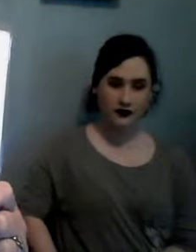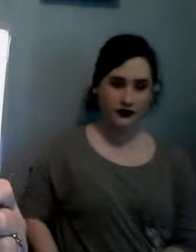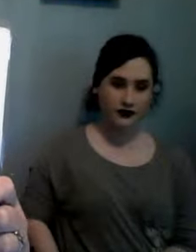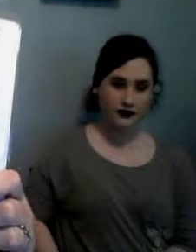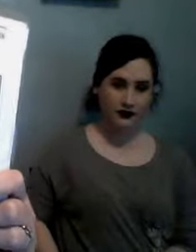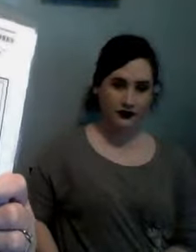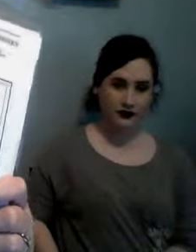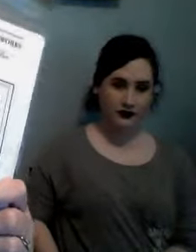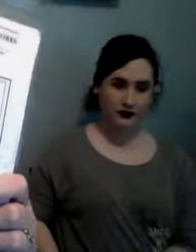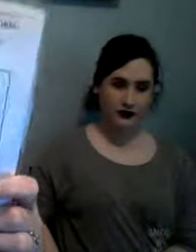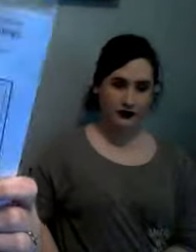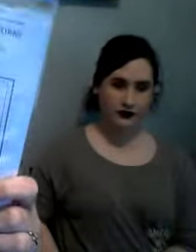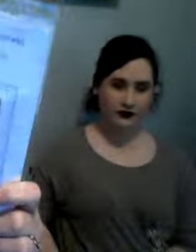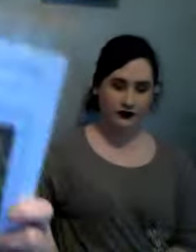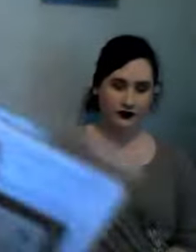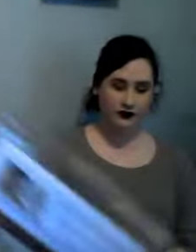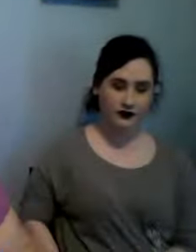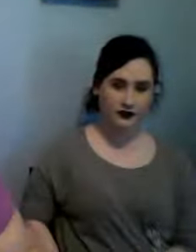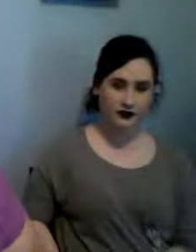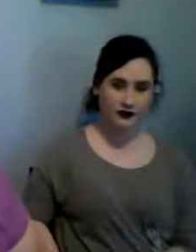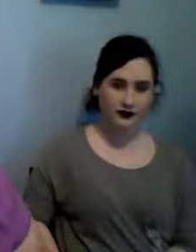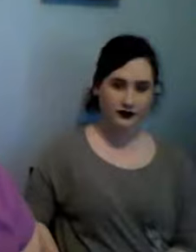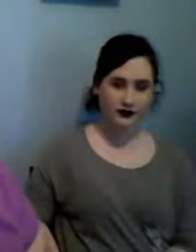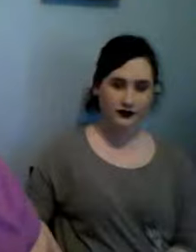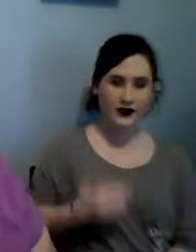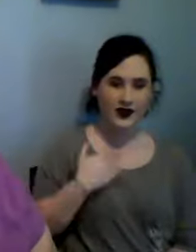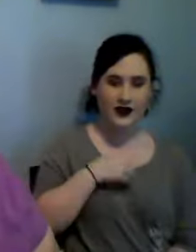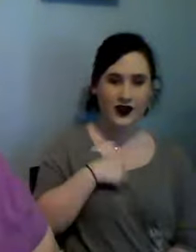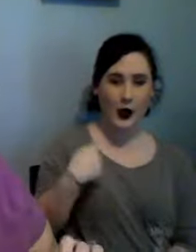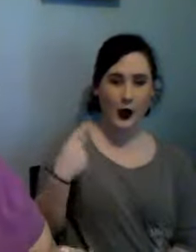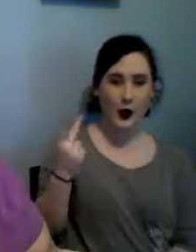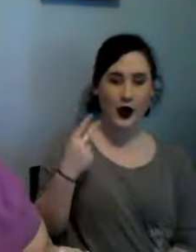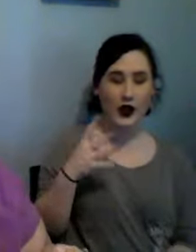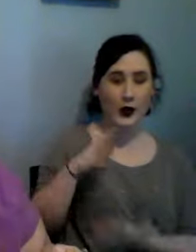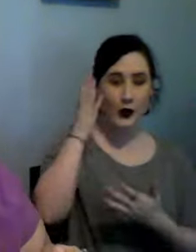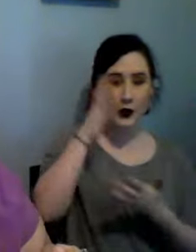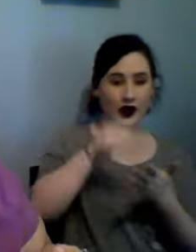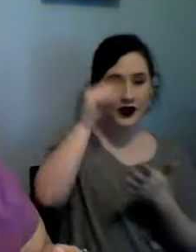I'm sorry we will learn just hold your head this way you have it